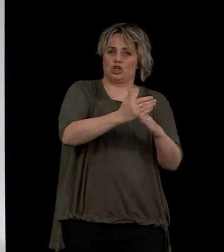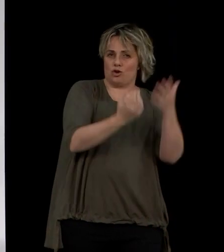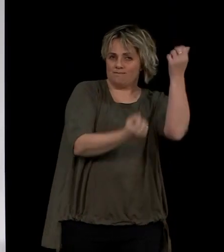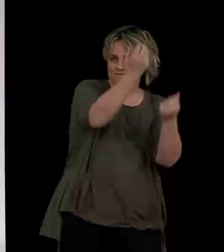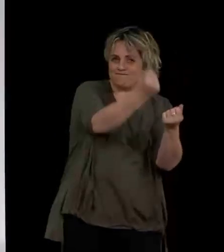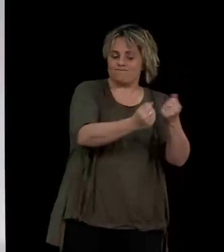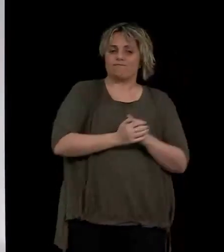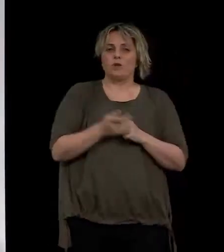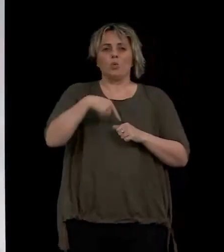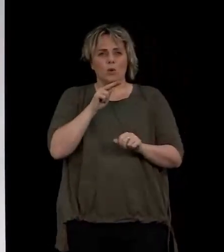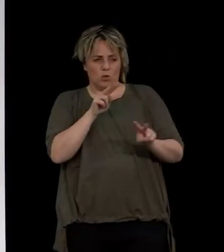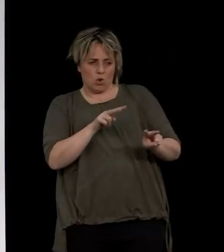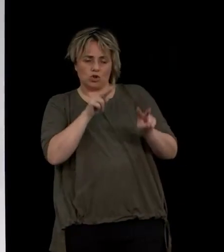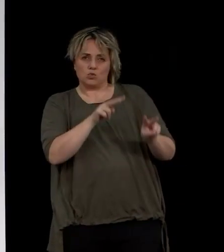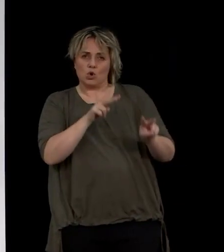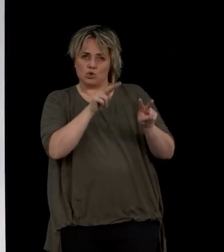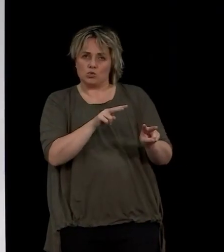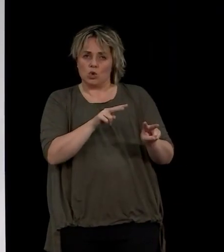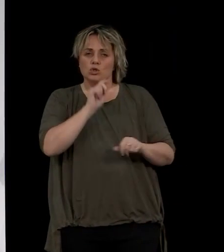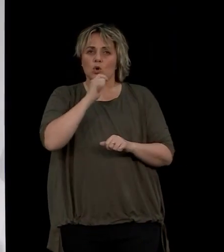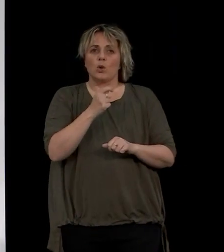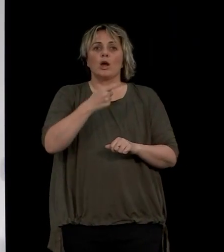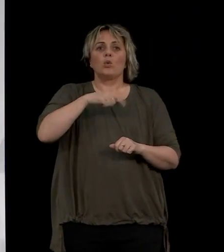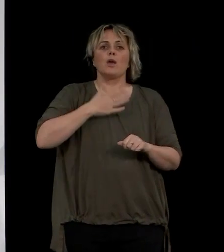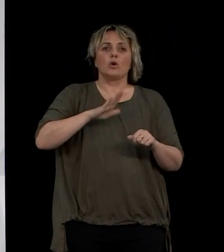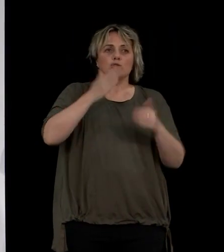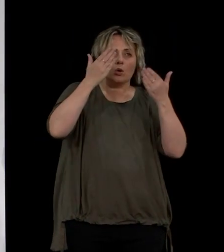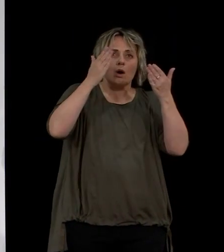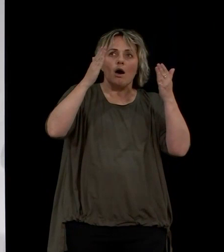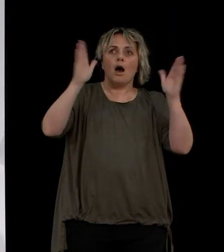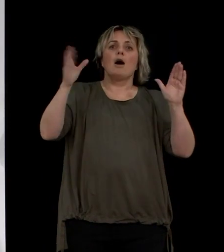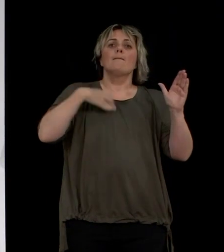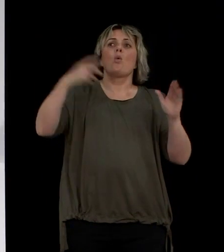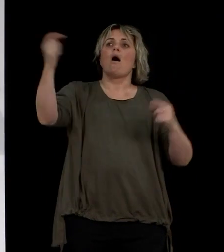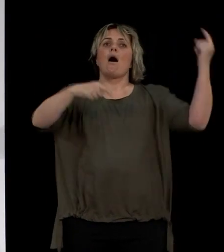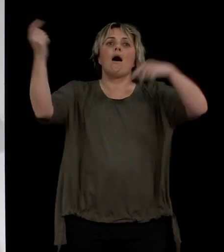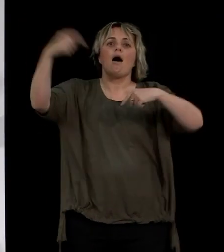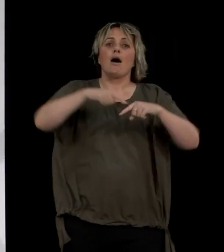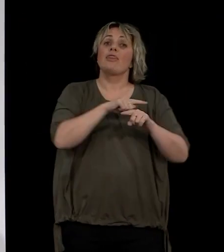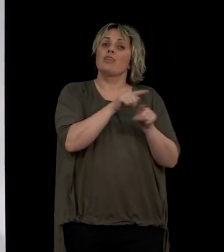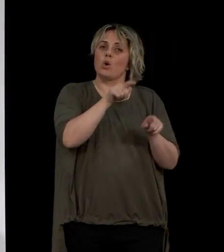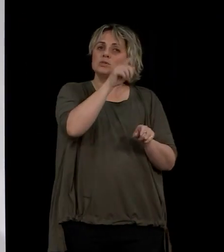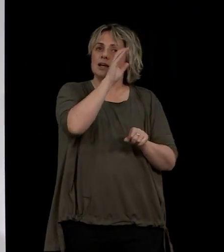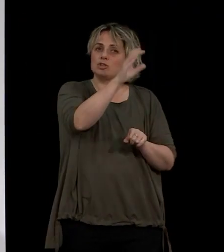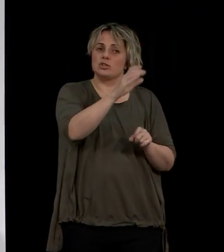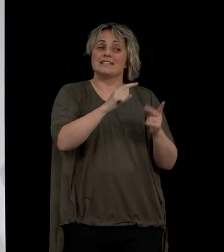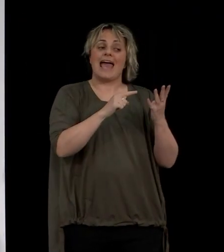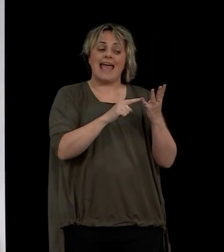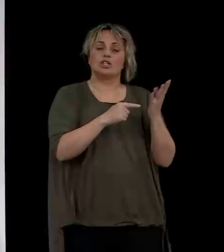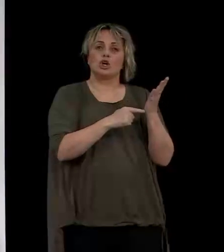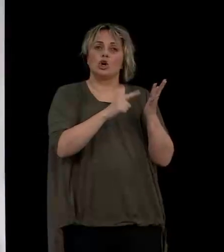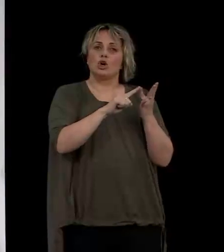We'll keep a close eye on this and our intention remains to broaden eligibility for quarantine-free entry to New Zealand from these countries and Tokelau